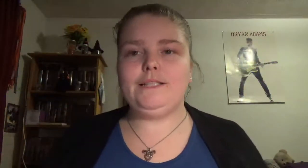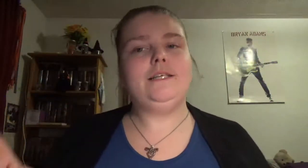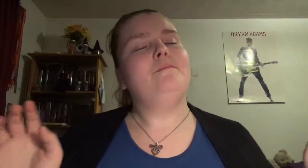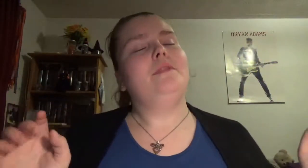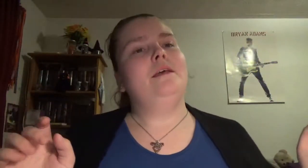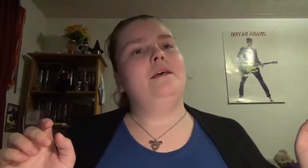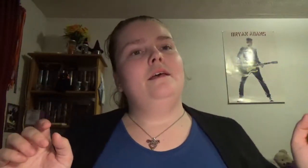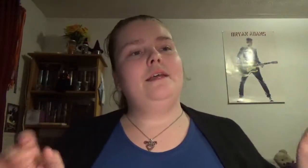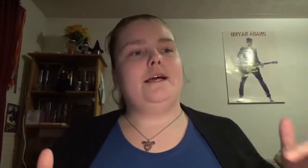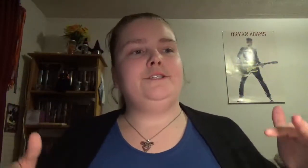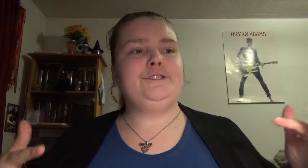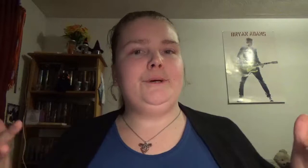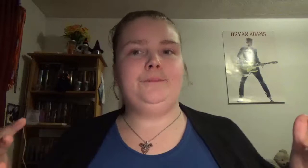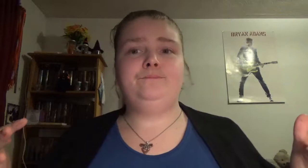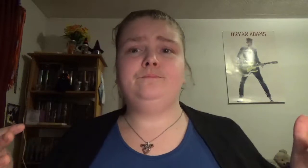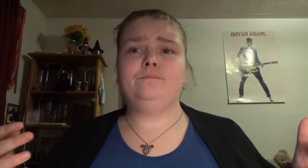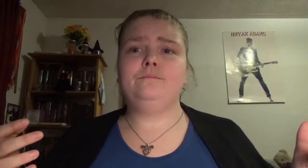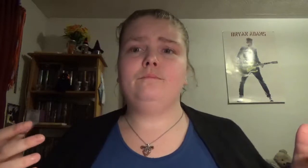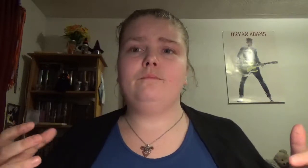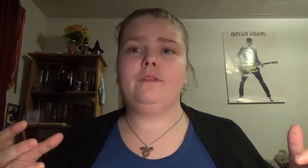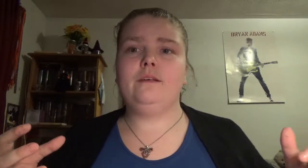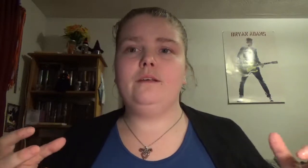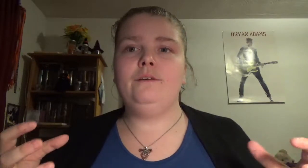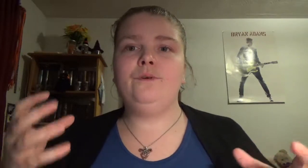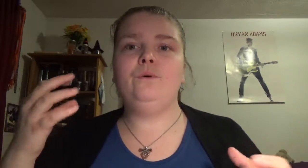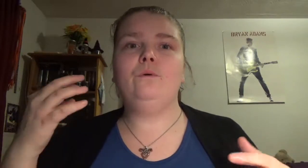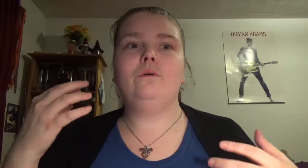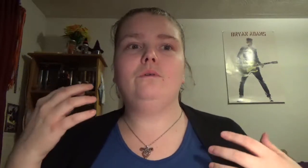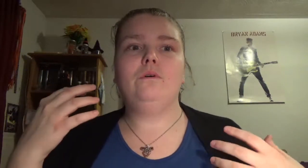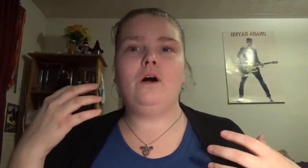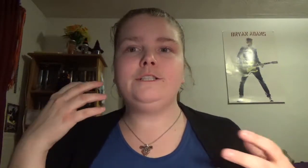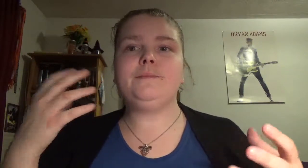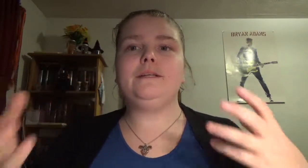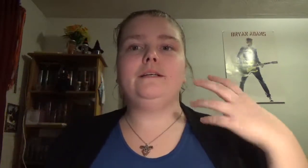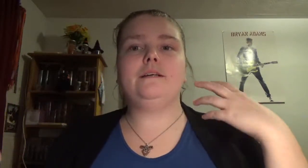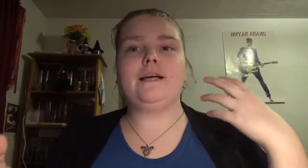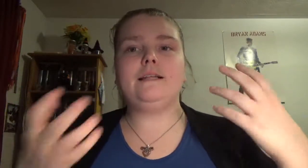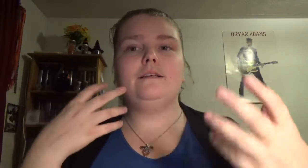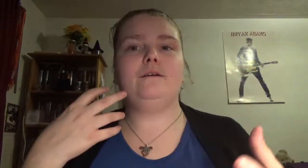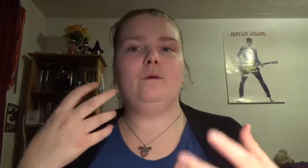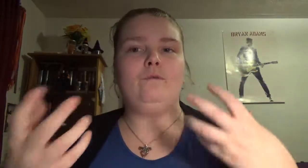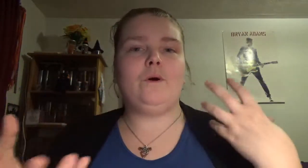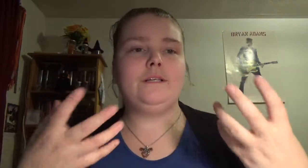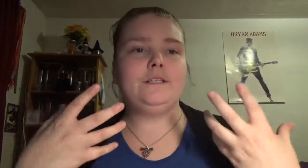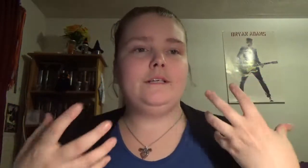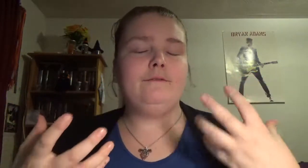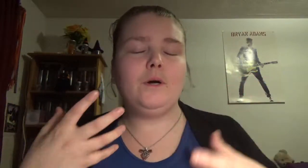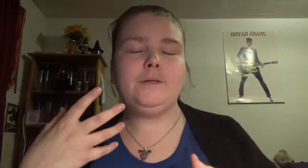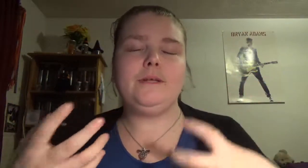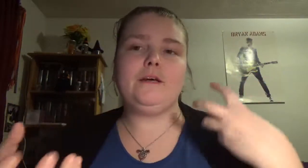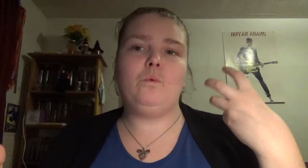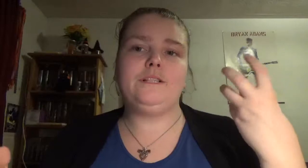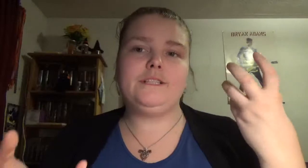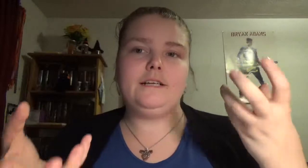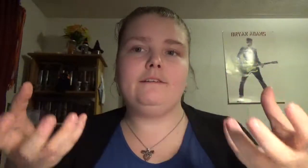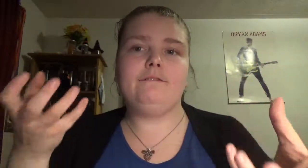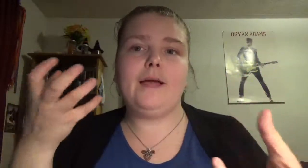yeah so if you are somebody again if you want to if you are somebody that wants to kind of like